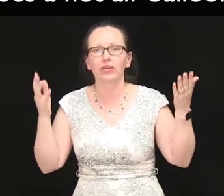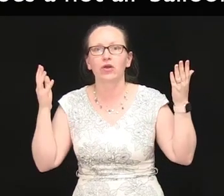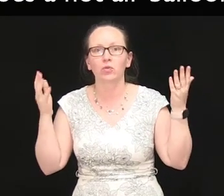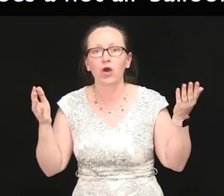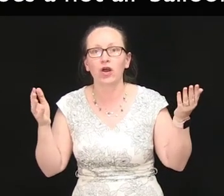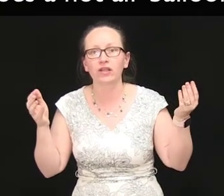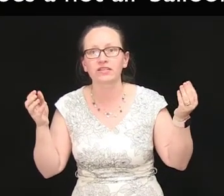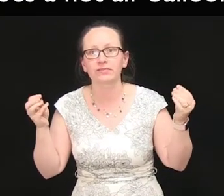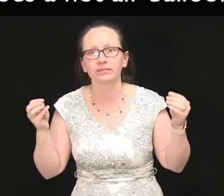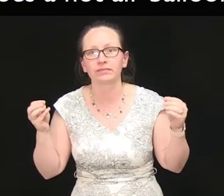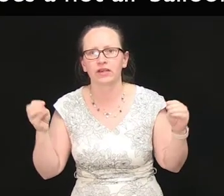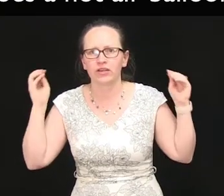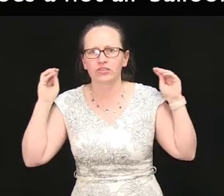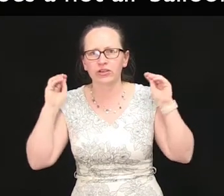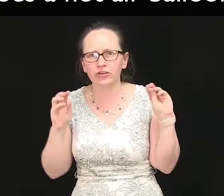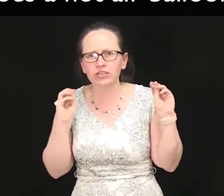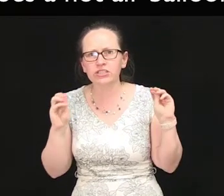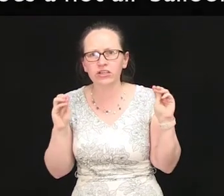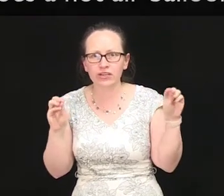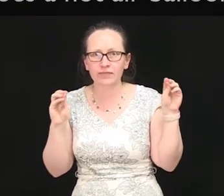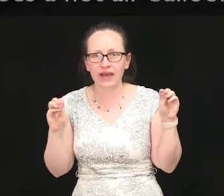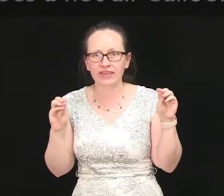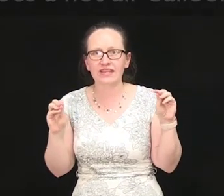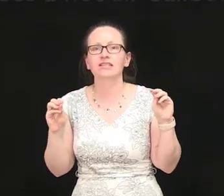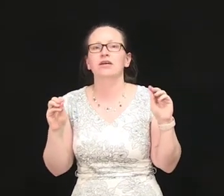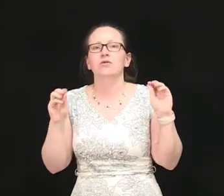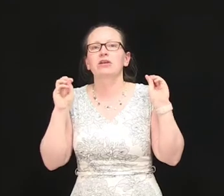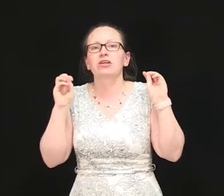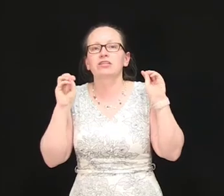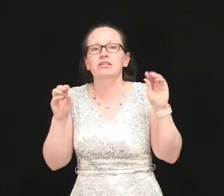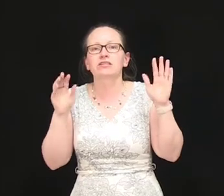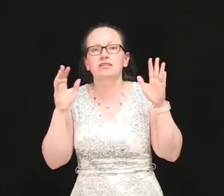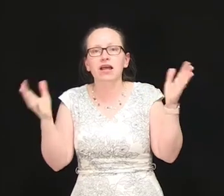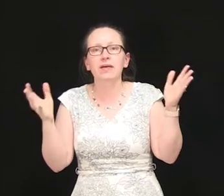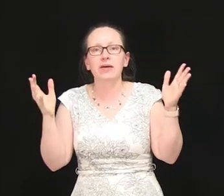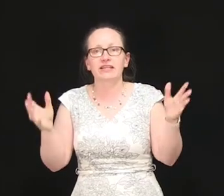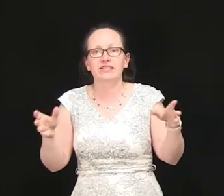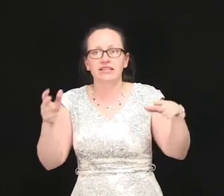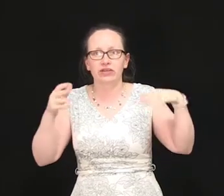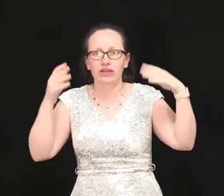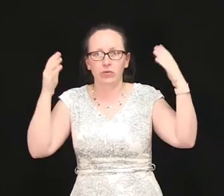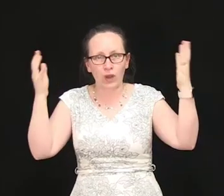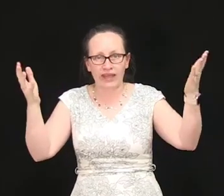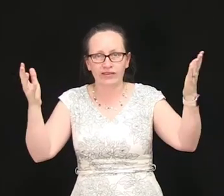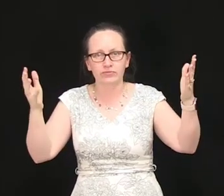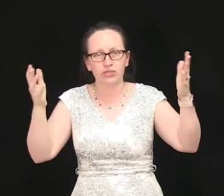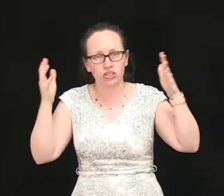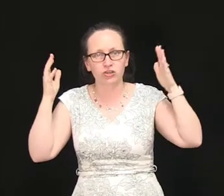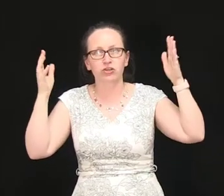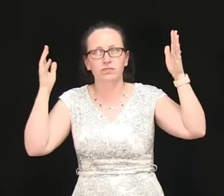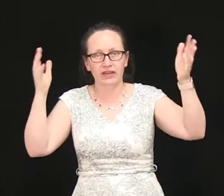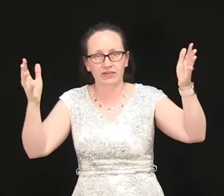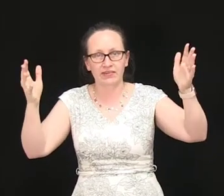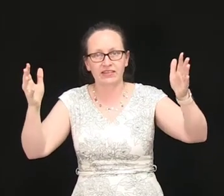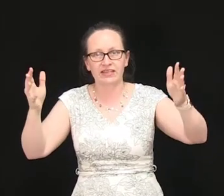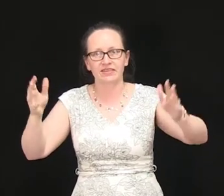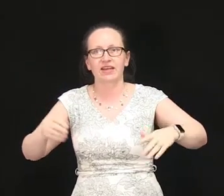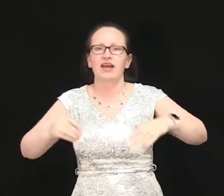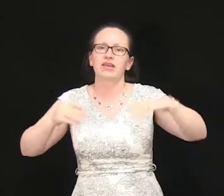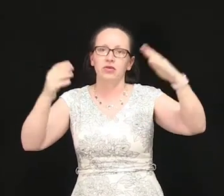works. So in order to learn about this we're going to start by considering weight which is caused by gravity and